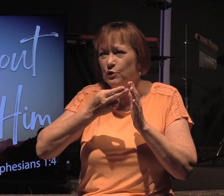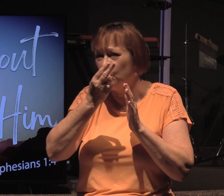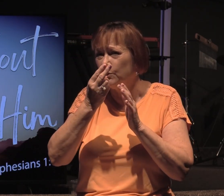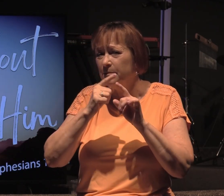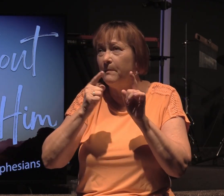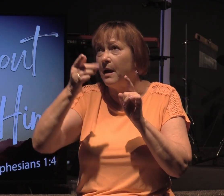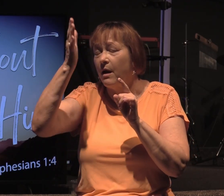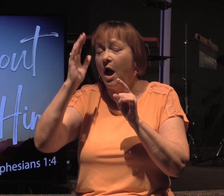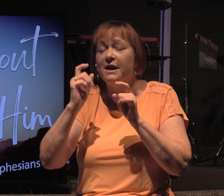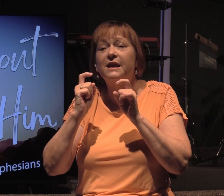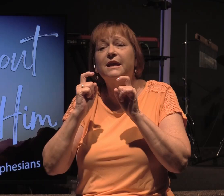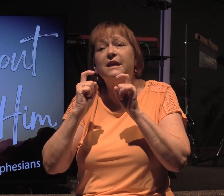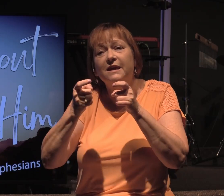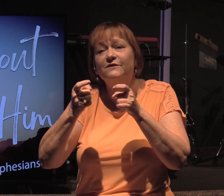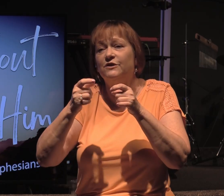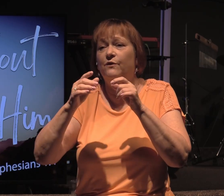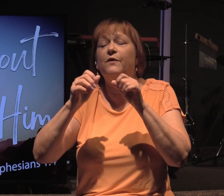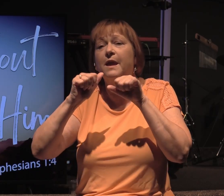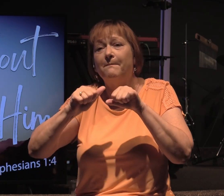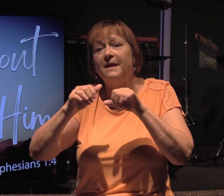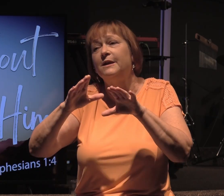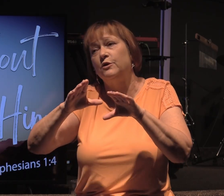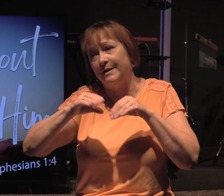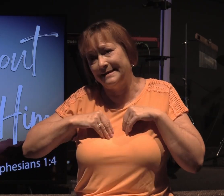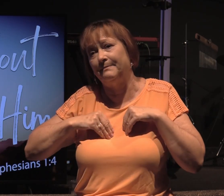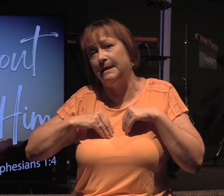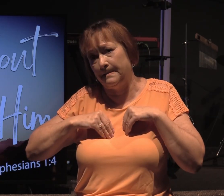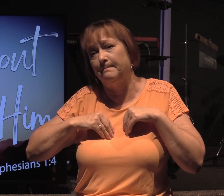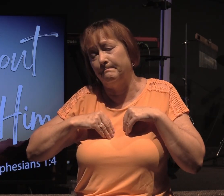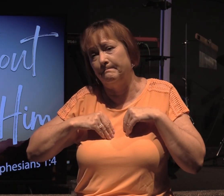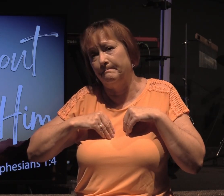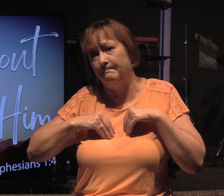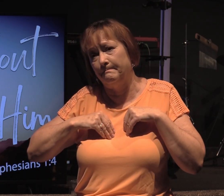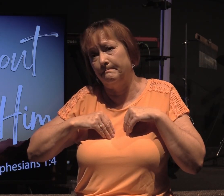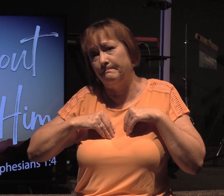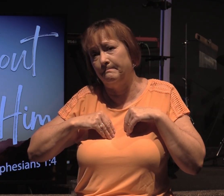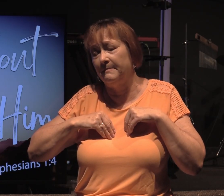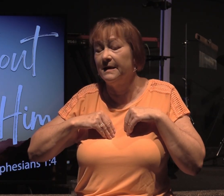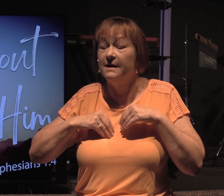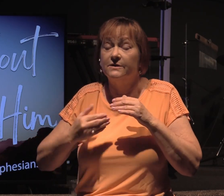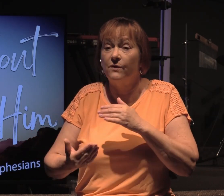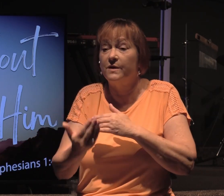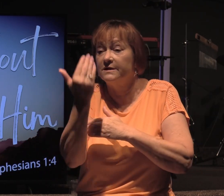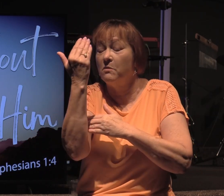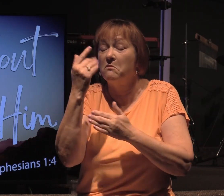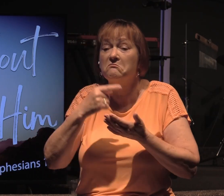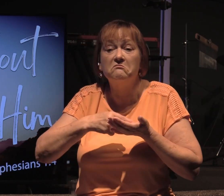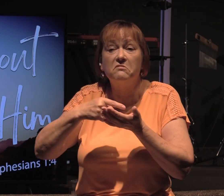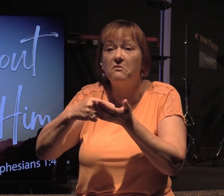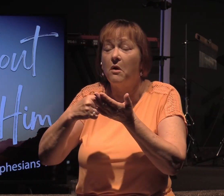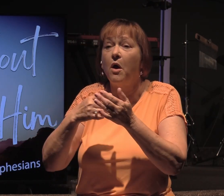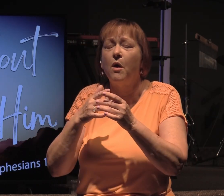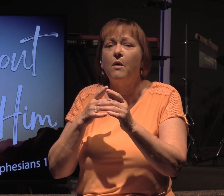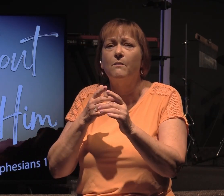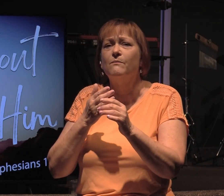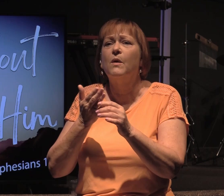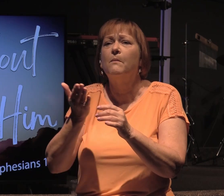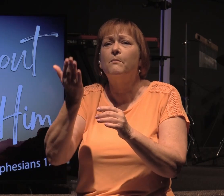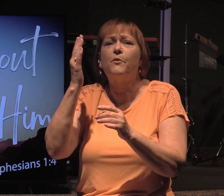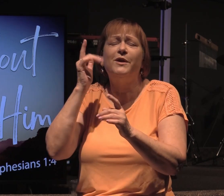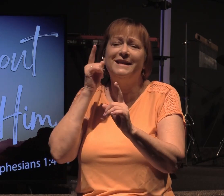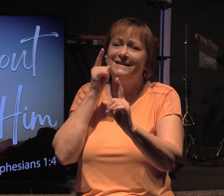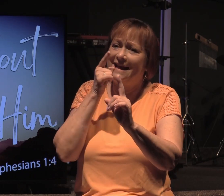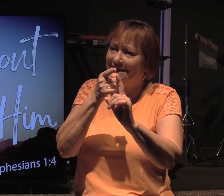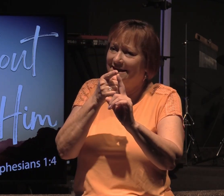But God gives you the ability to accept that. And so, this morning, we're going to talk about predestination in